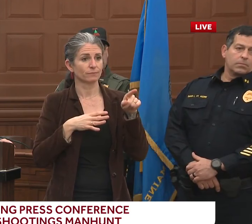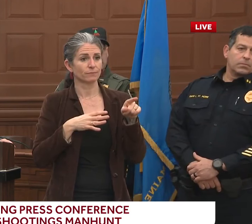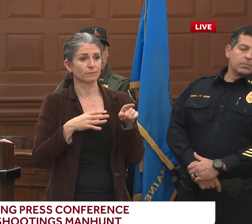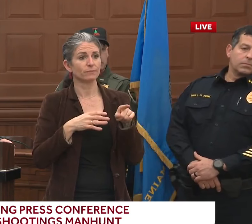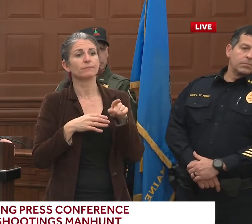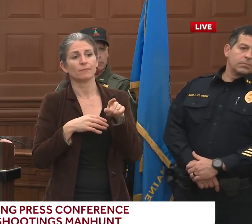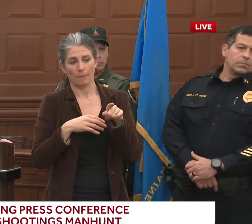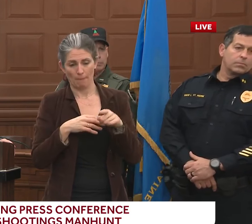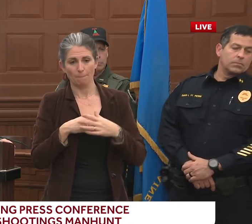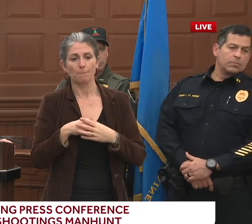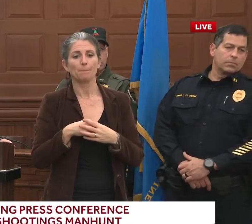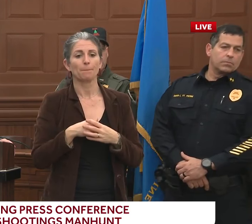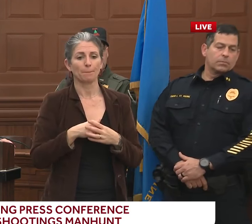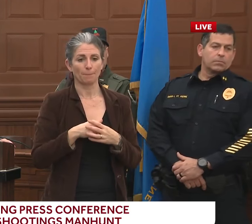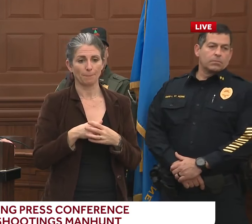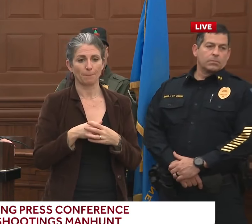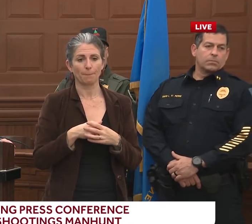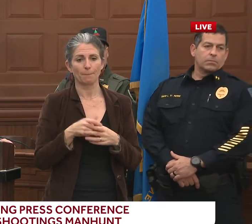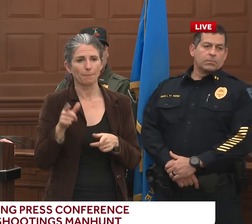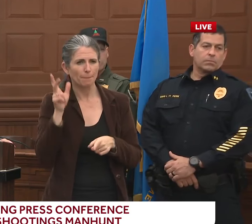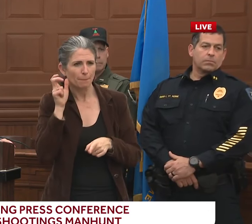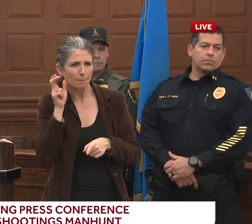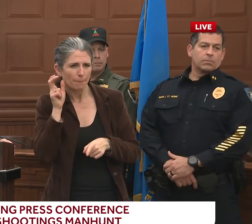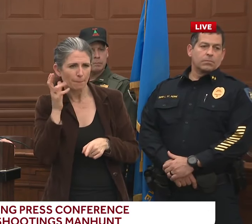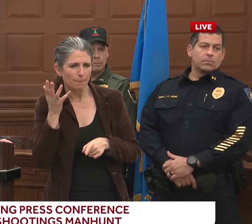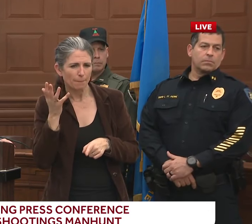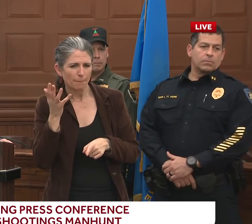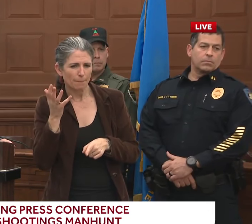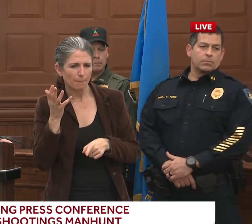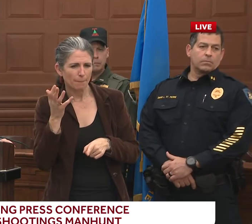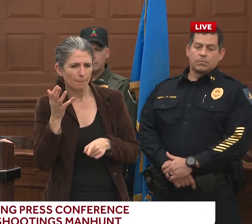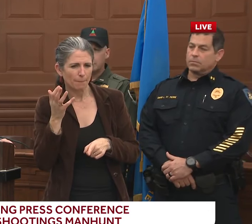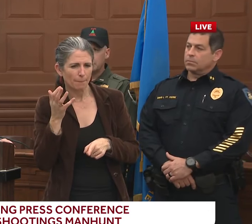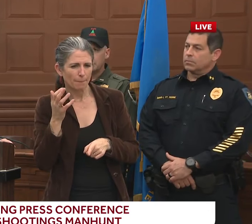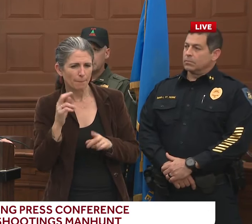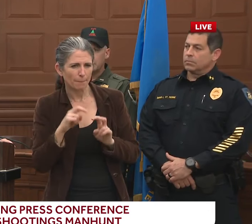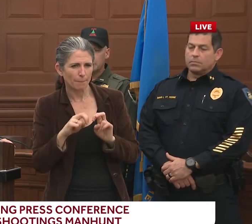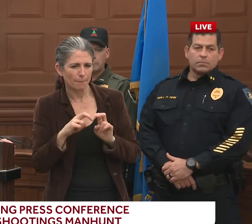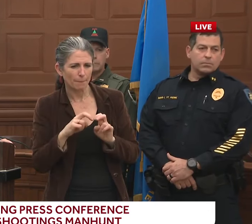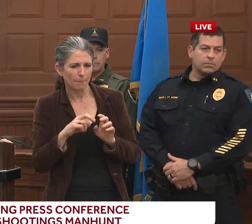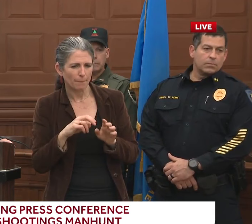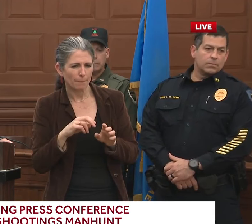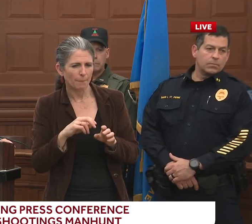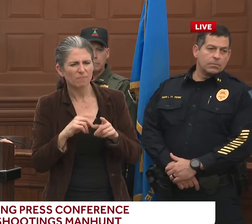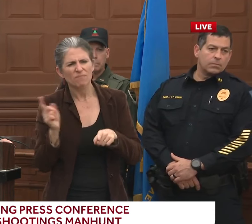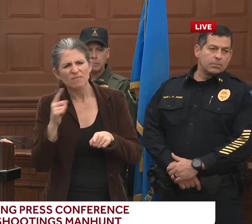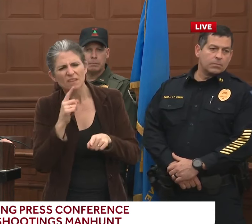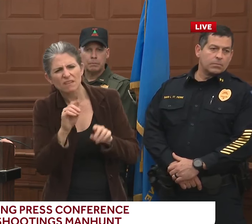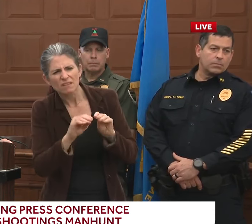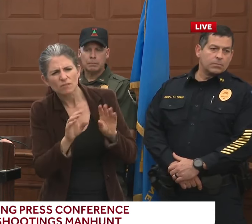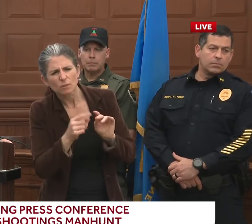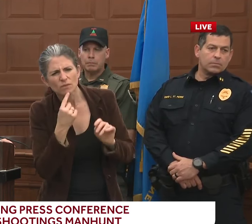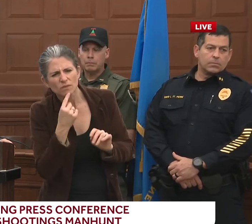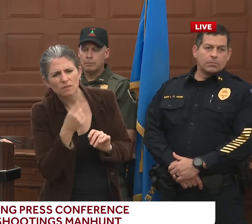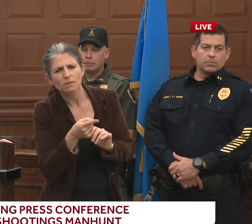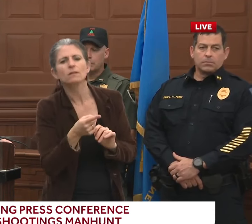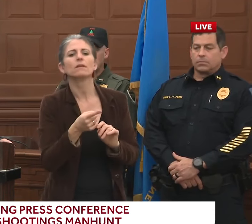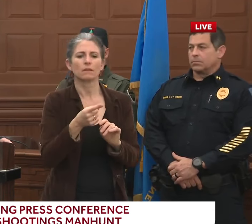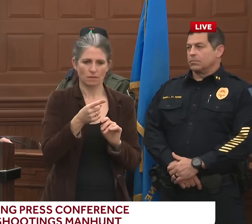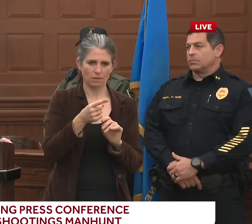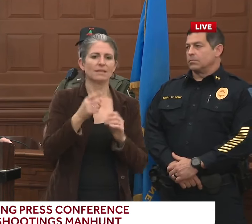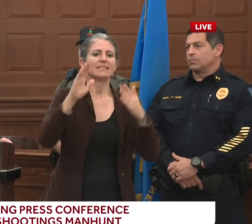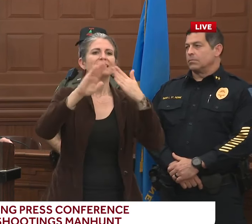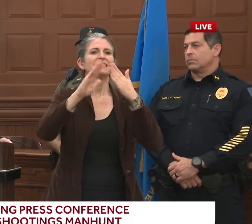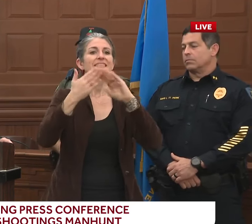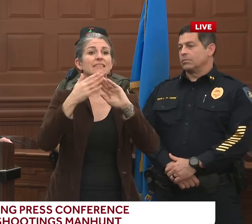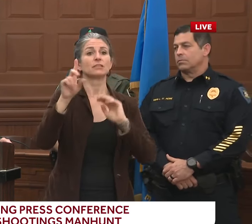Preston's and Warden being. What can you tell us about? about the question? In what town? Durham. Durham. Okay, yeah.